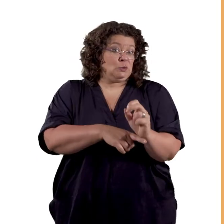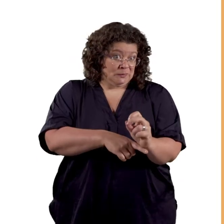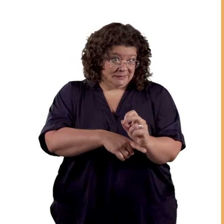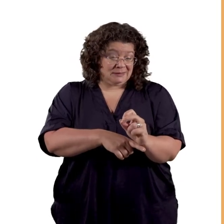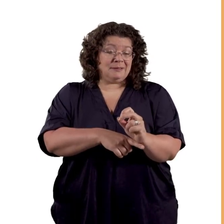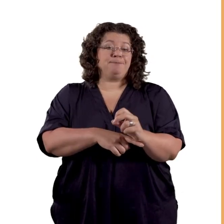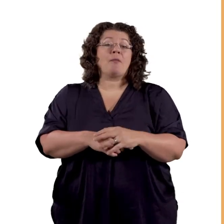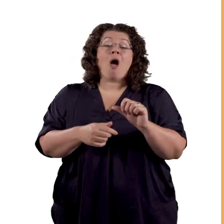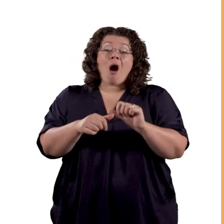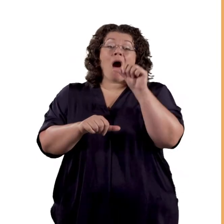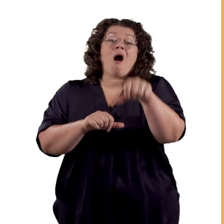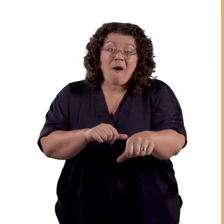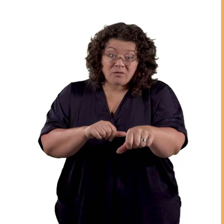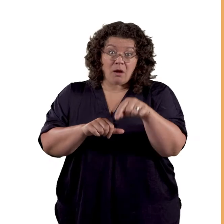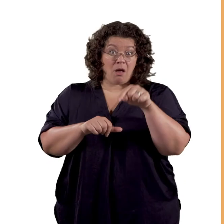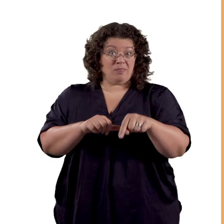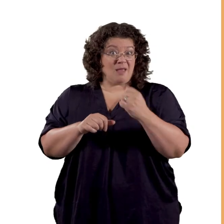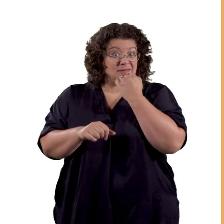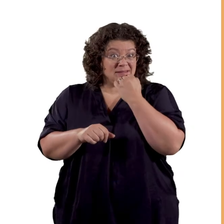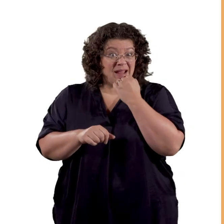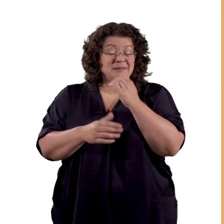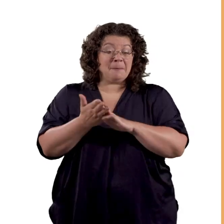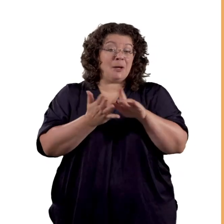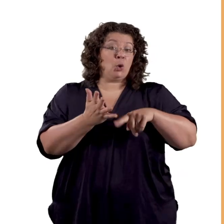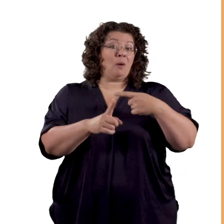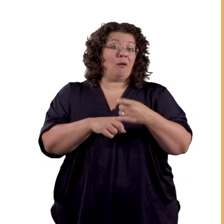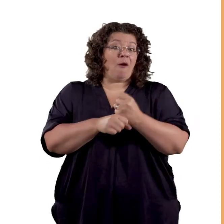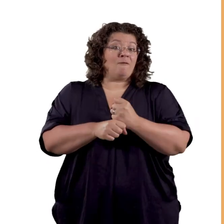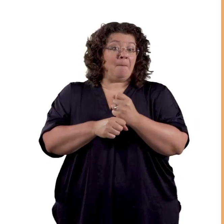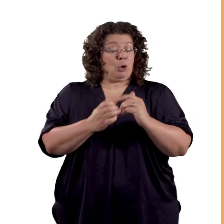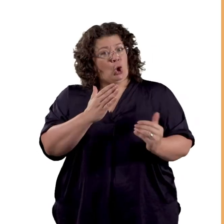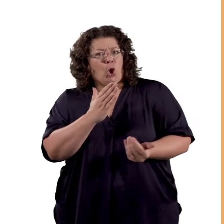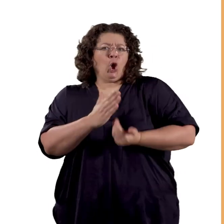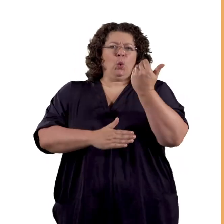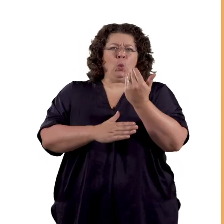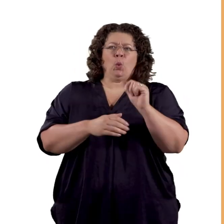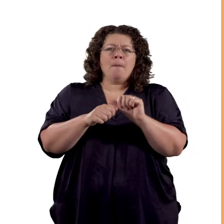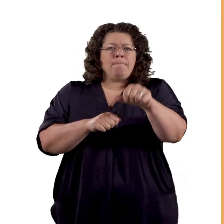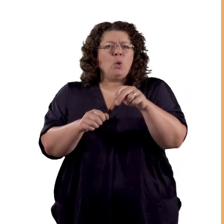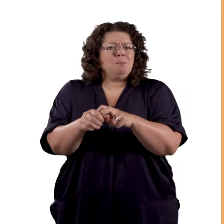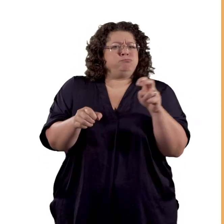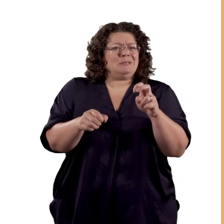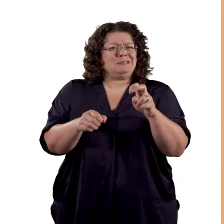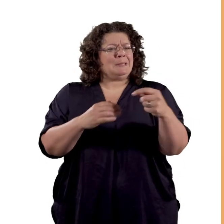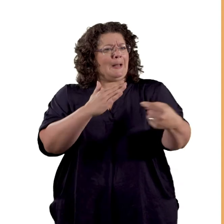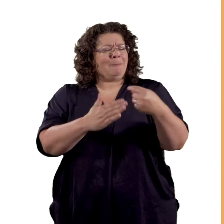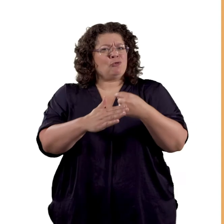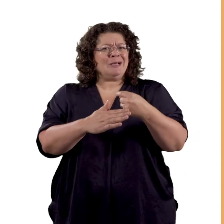After the 31st of December 2020 the UK government will bring in a new points based post-Brexit immigration system.